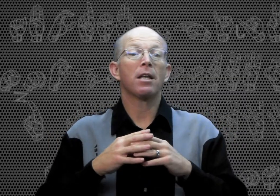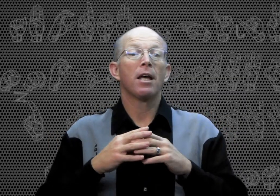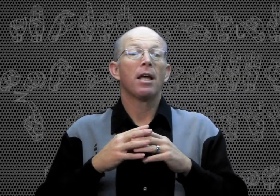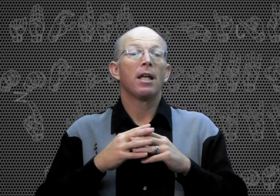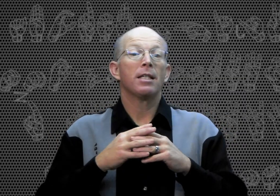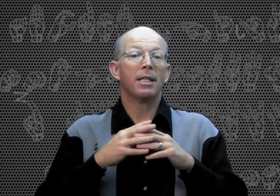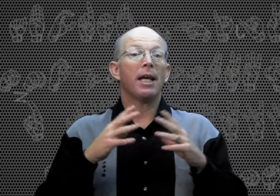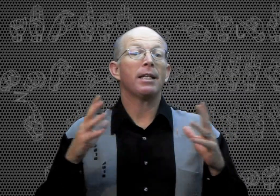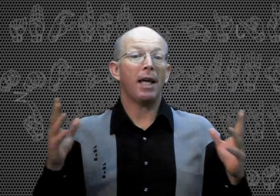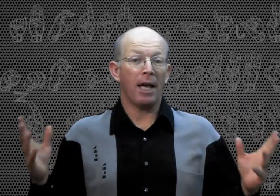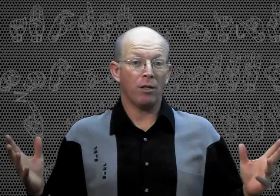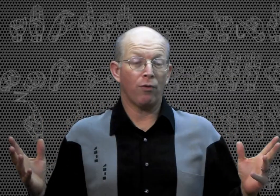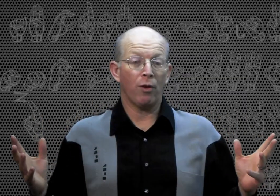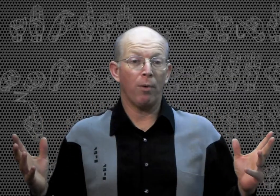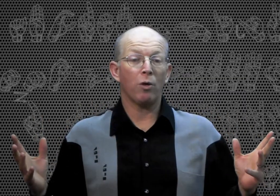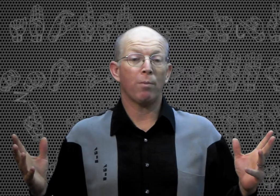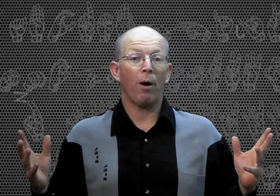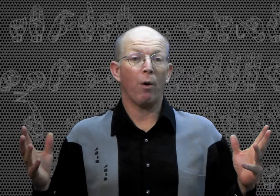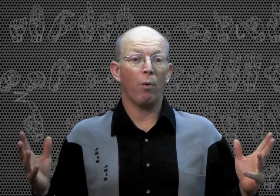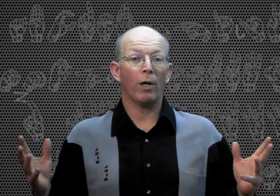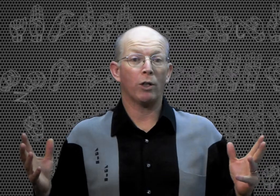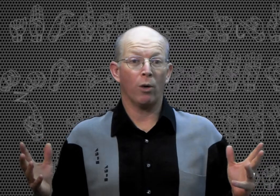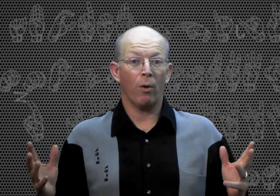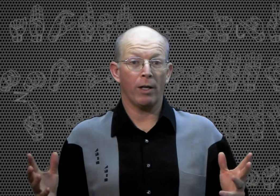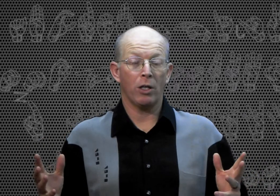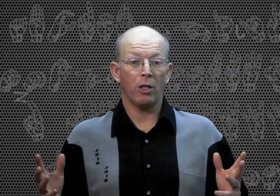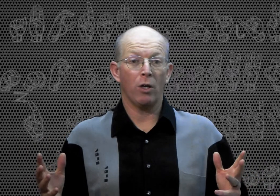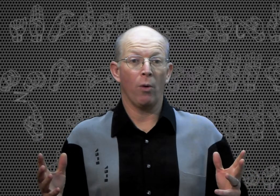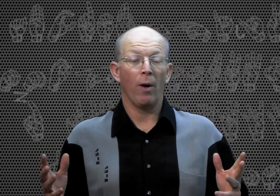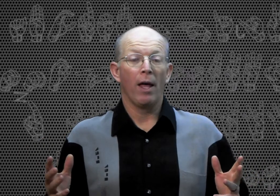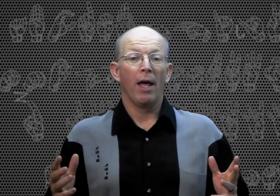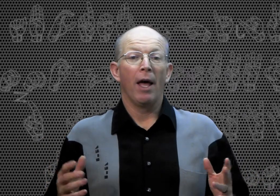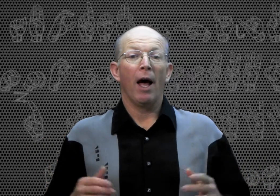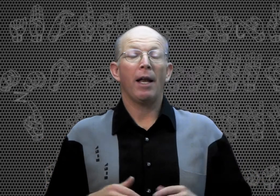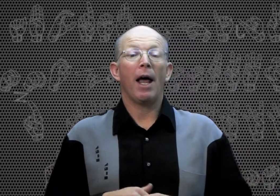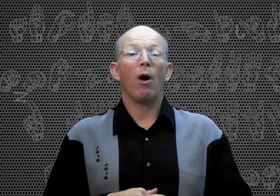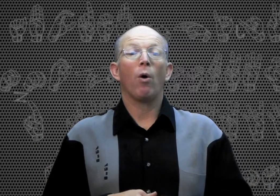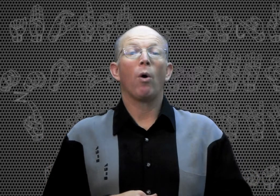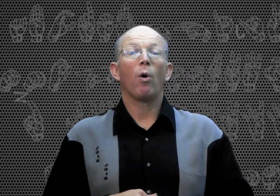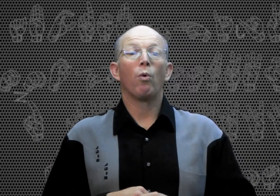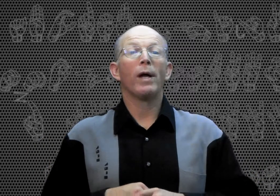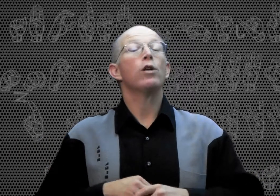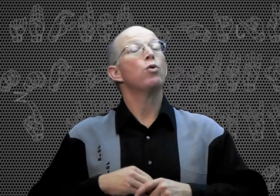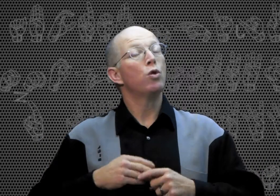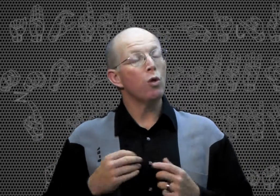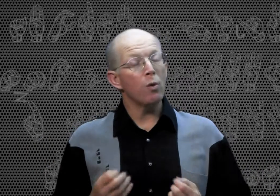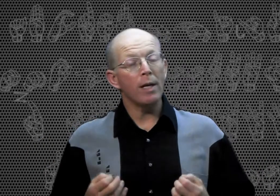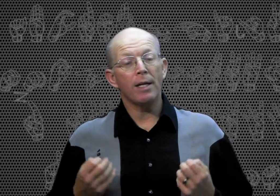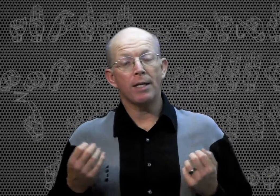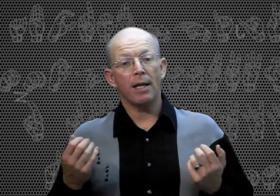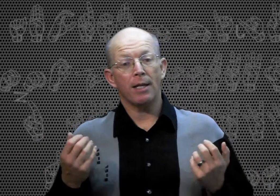dictates, for the most part, what you're going to do. Now, when you do need to